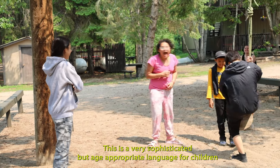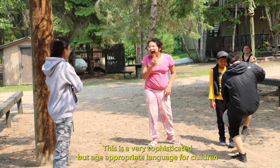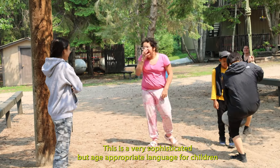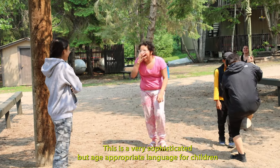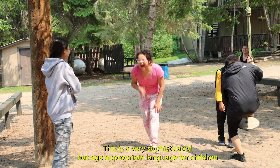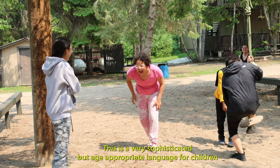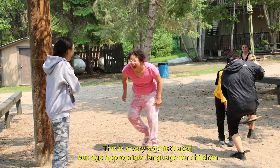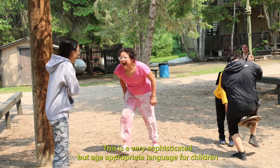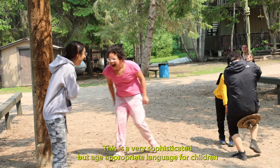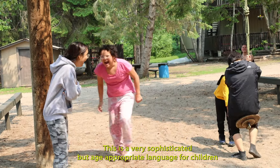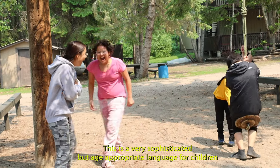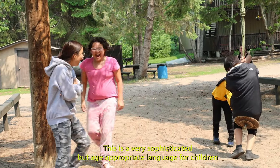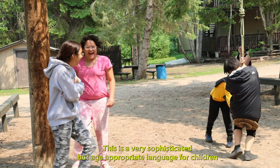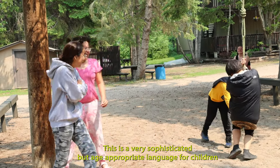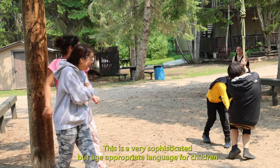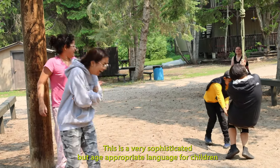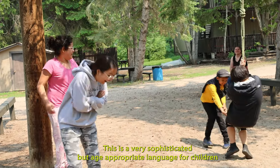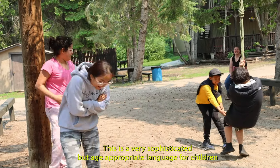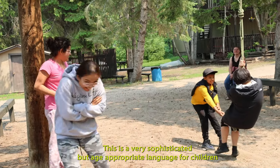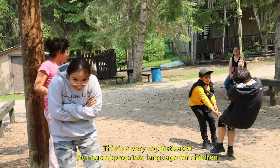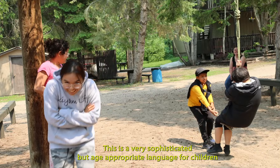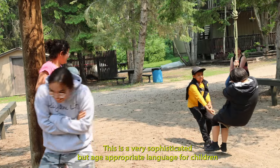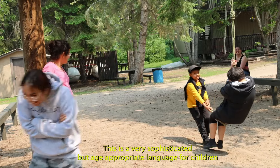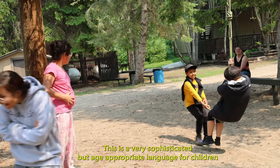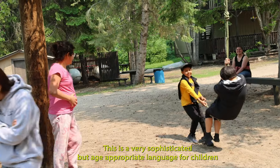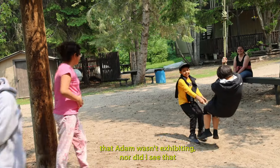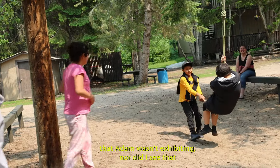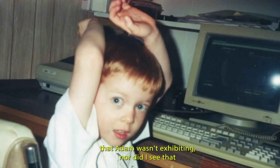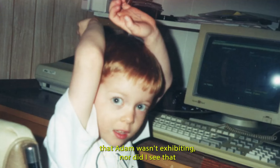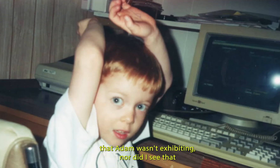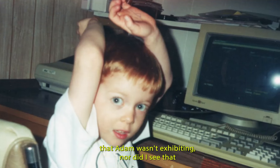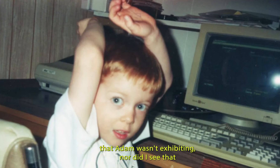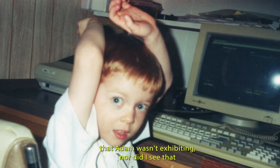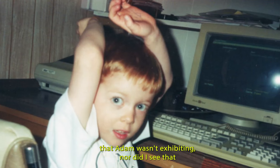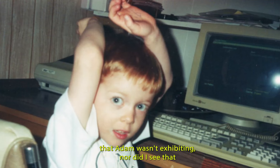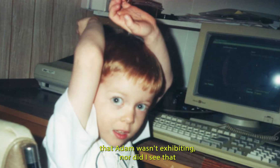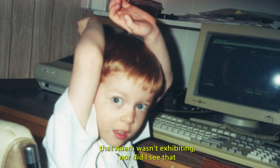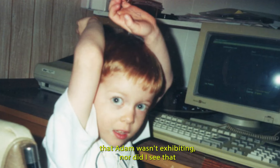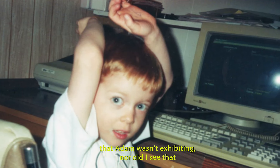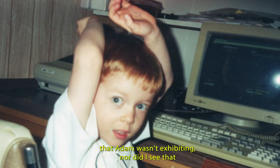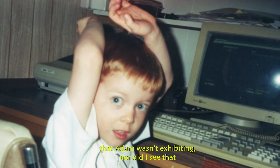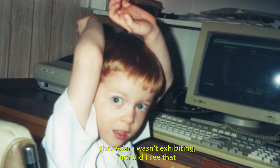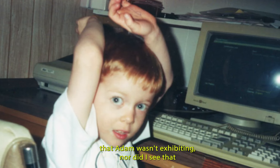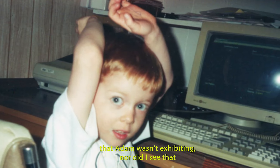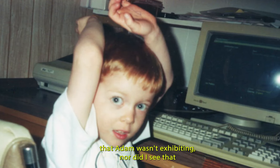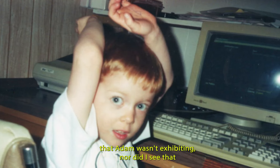very sophisticated but age appropriate language for children that Adam wasn't exhibiting. Nor did I see